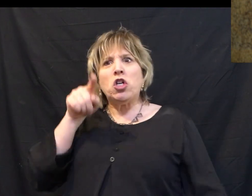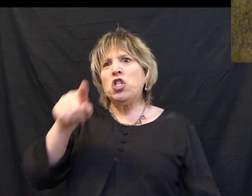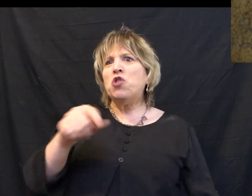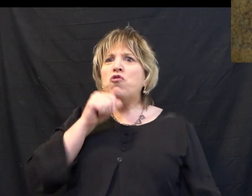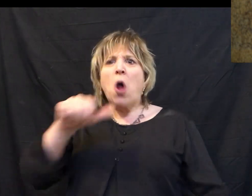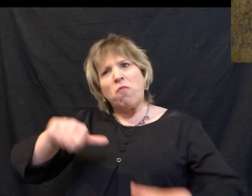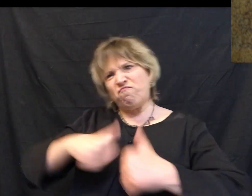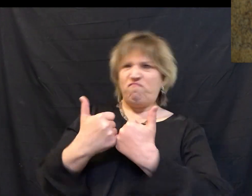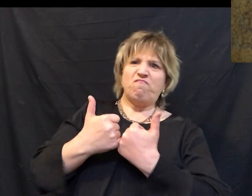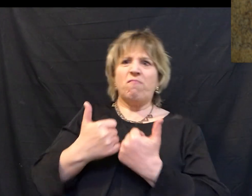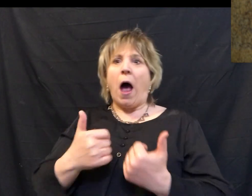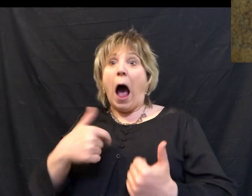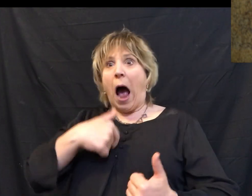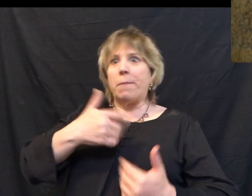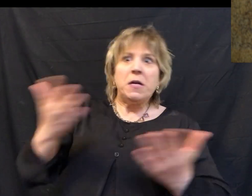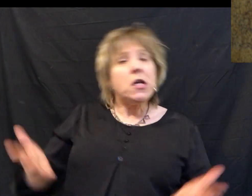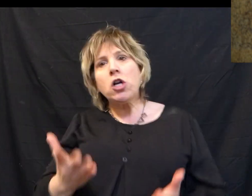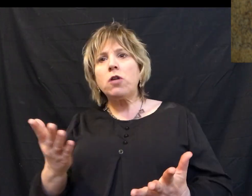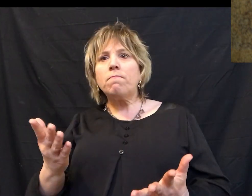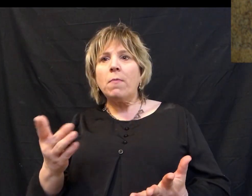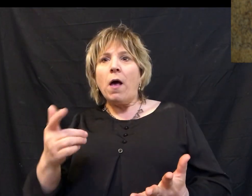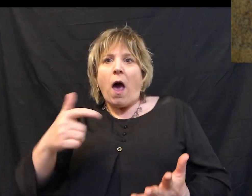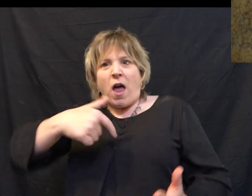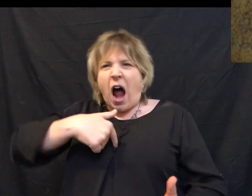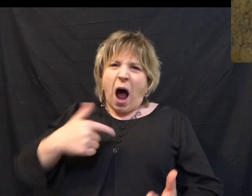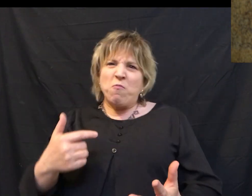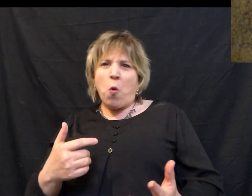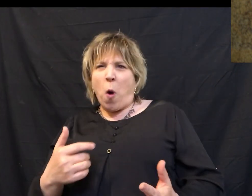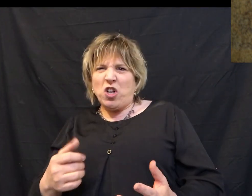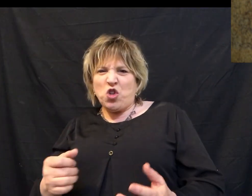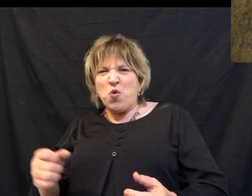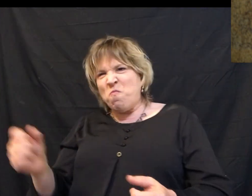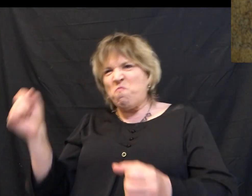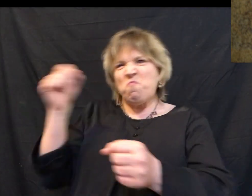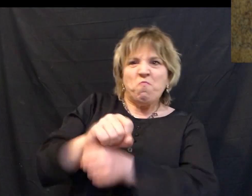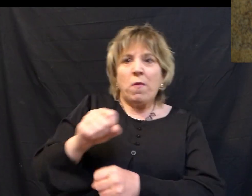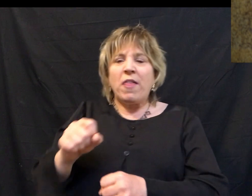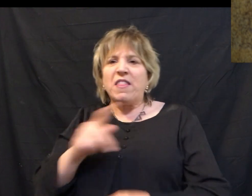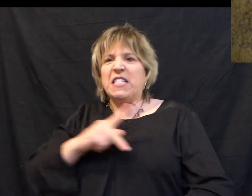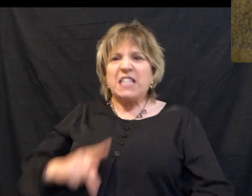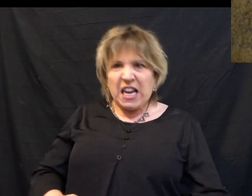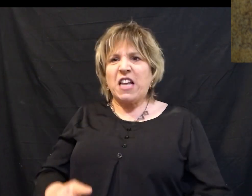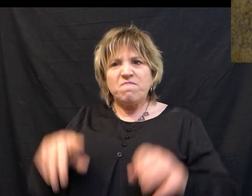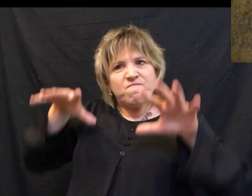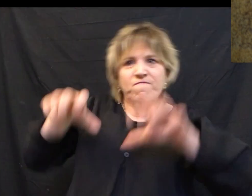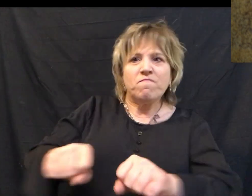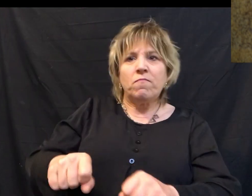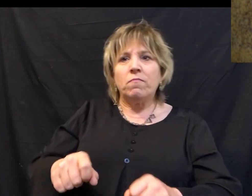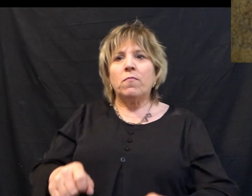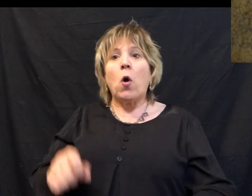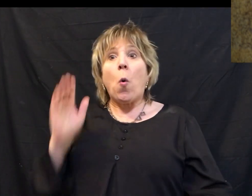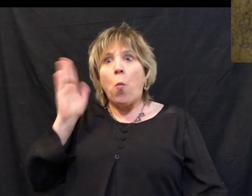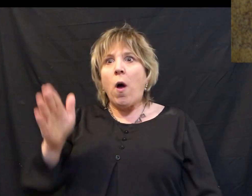that, you know what, you don't dare cross me. I am here and I'm going to take this kingdom by force.